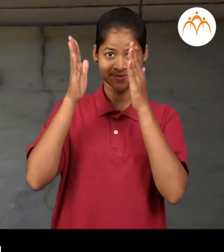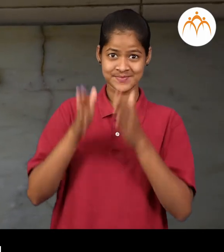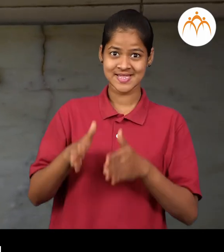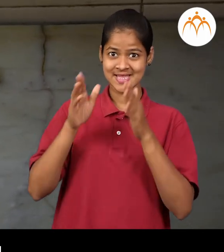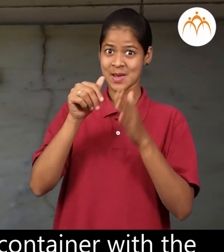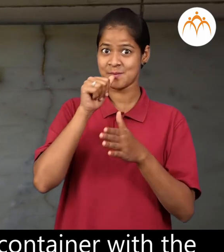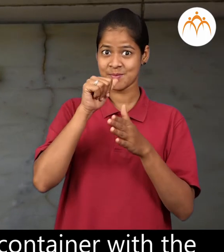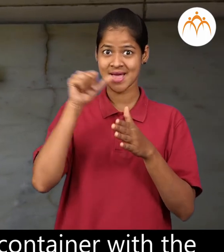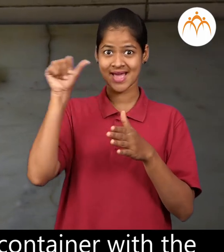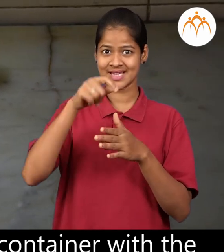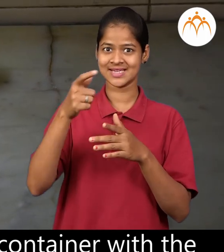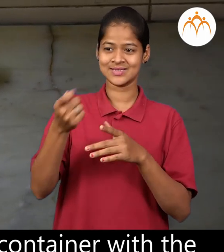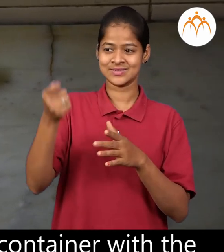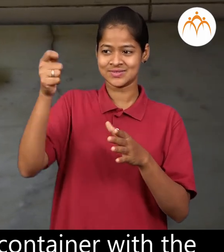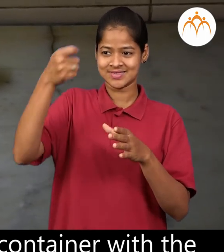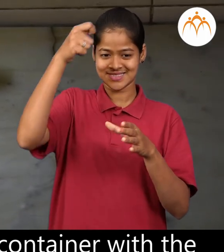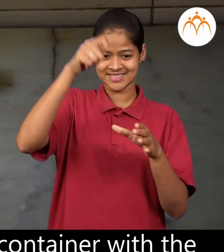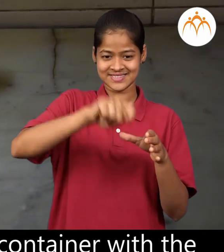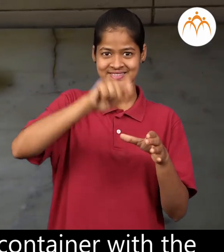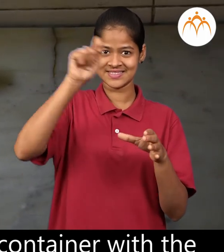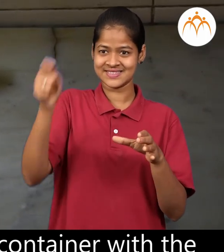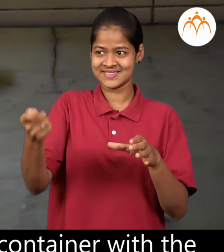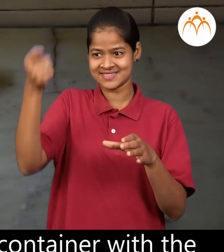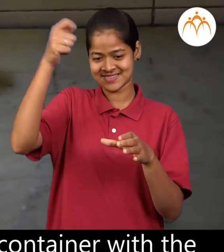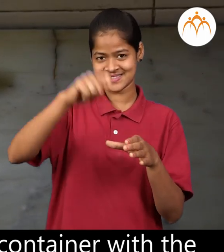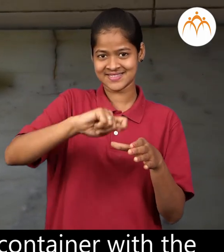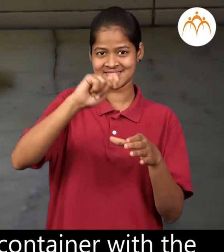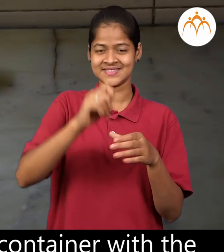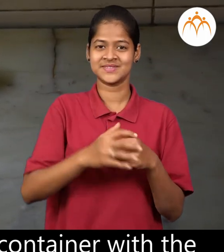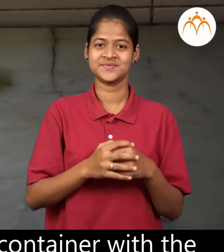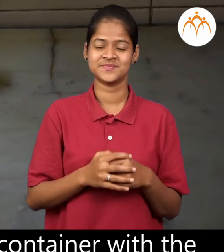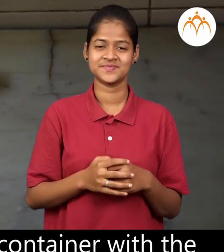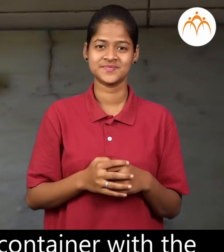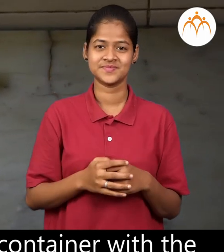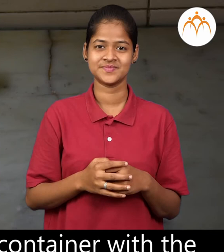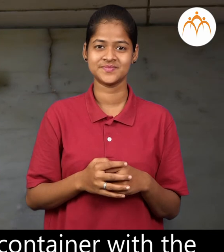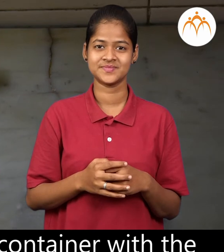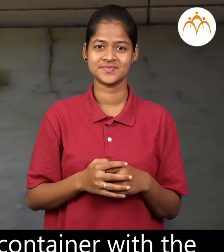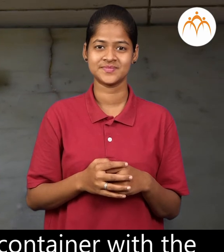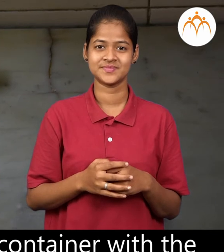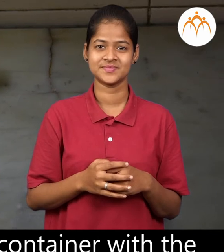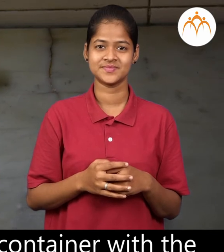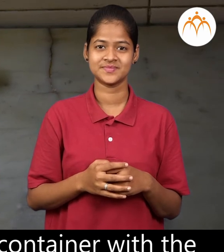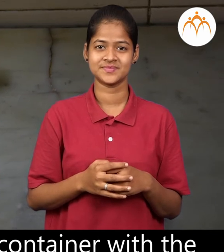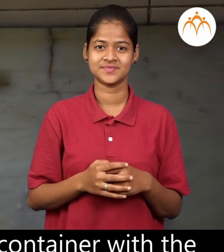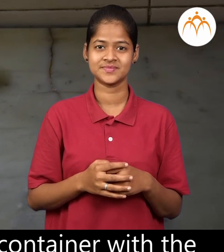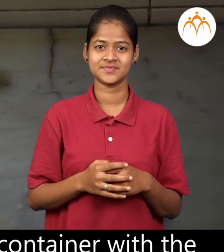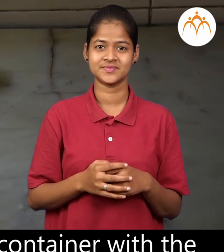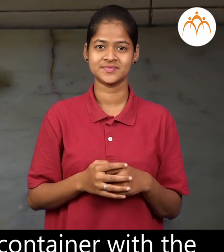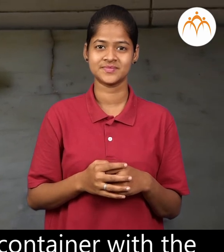We pour water from a container with the help of Ograye.